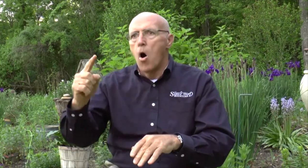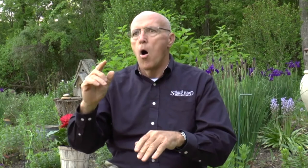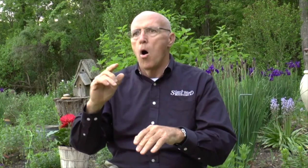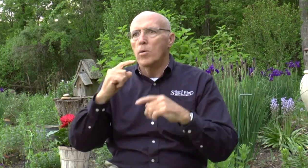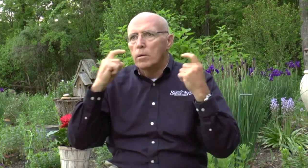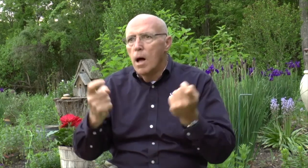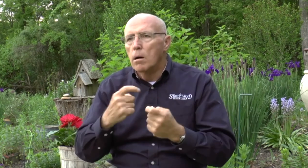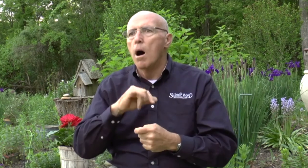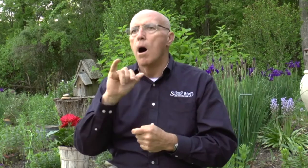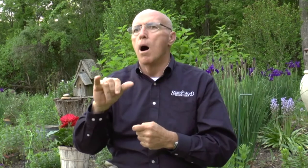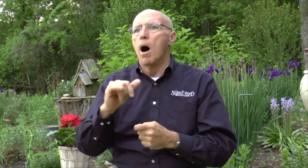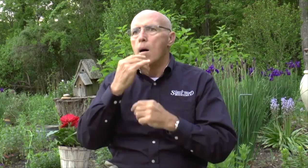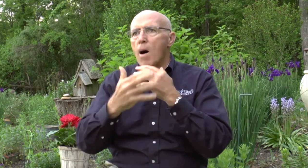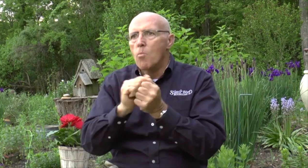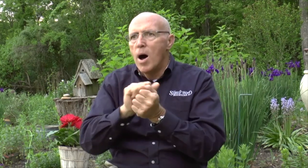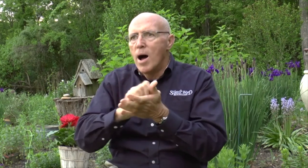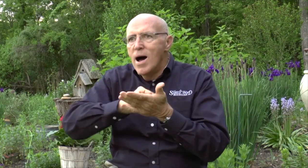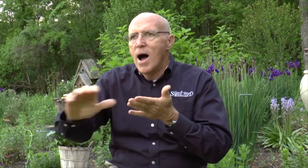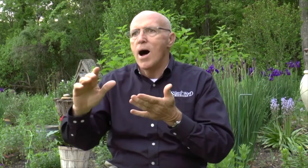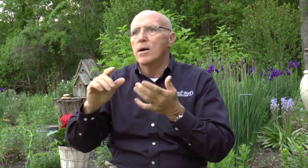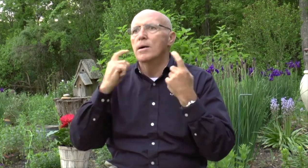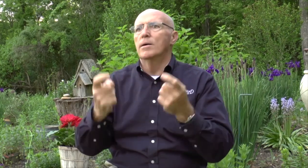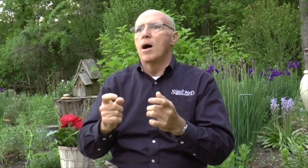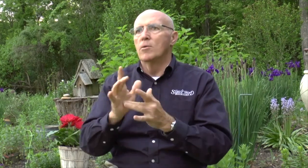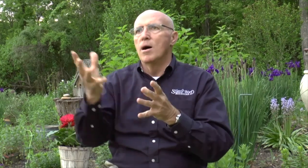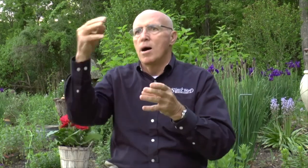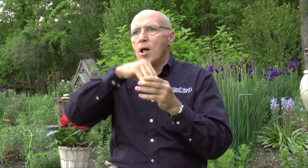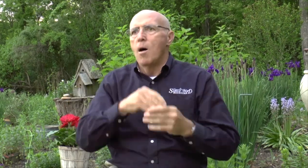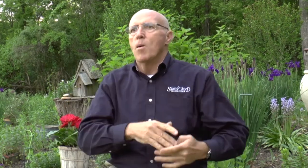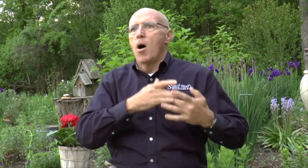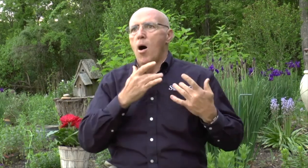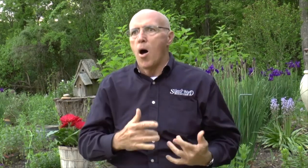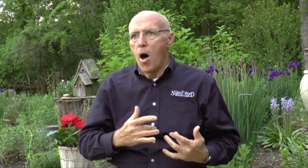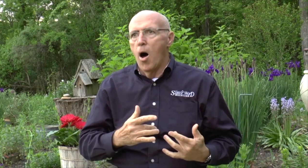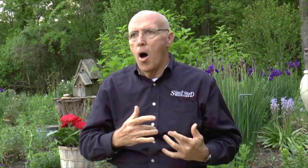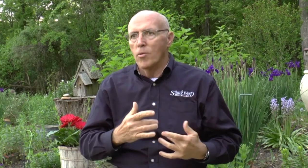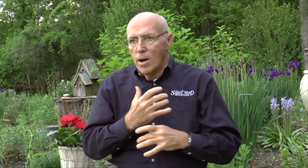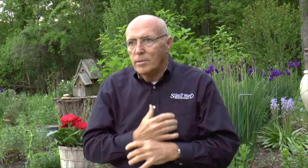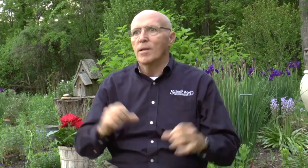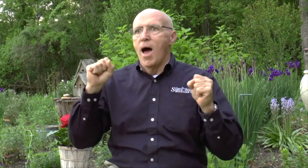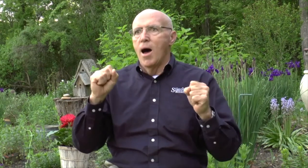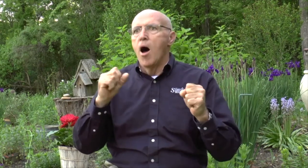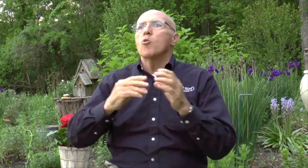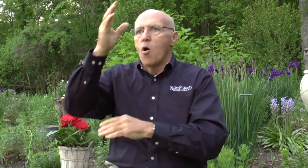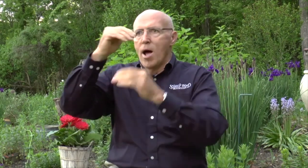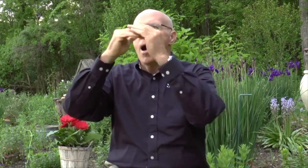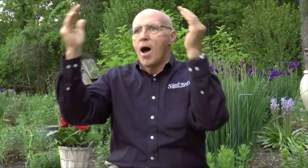And how he died for sinners. And the blood washes away sin. And how he could come into a heart and get saved